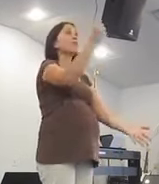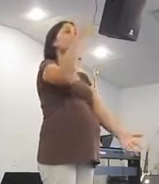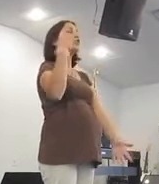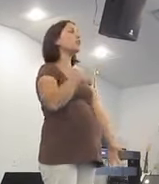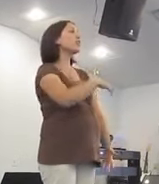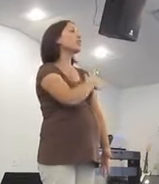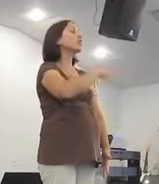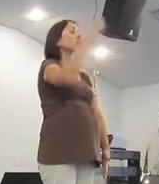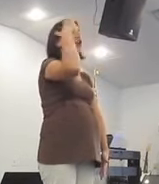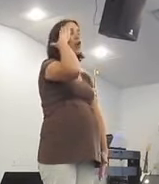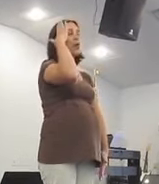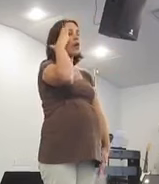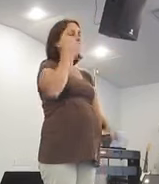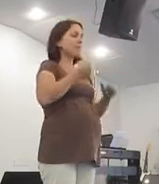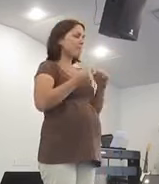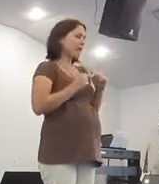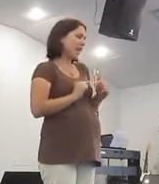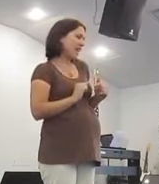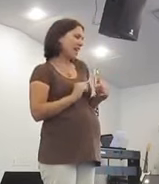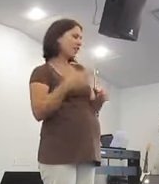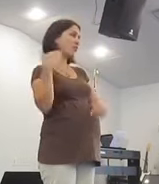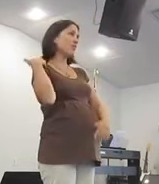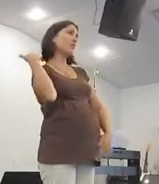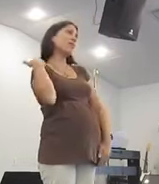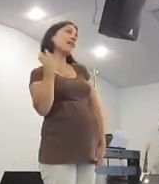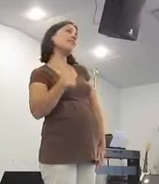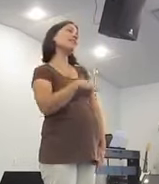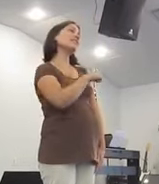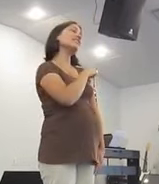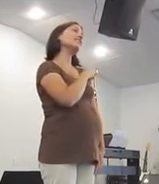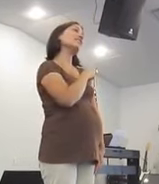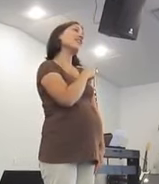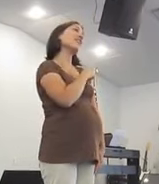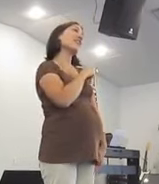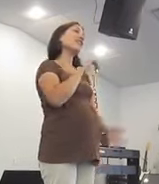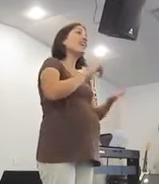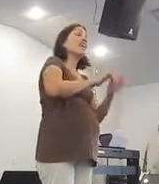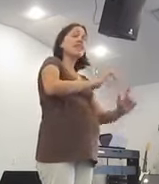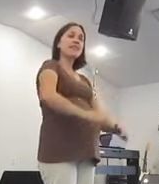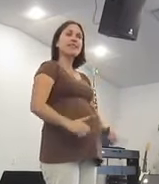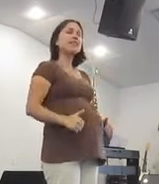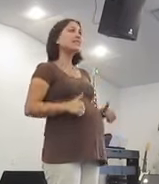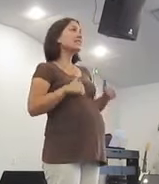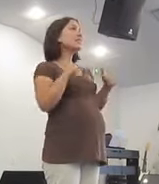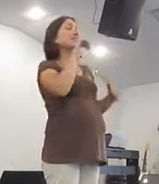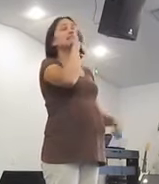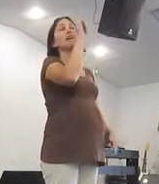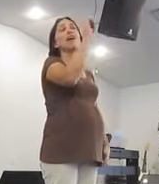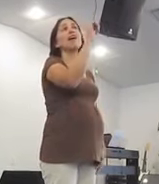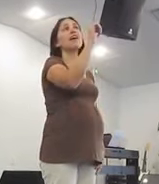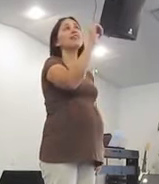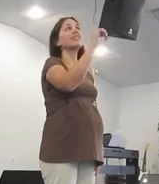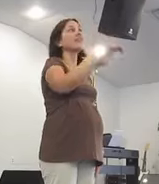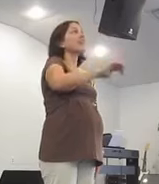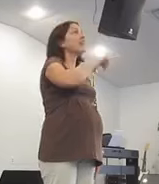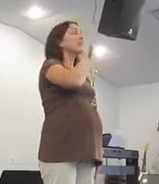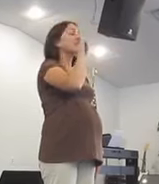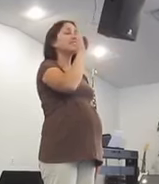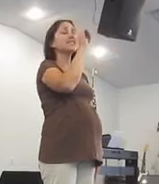win, we know The pain reminds this heart Cause this is not, this